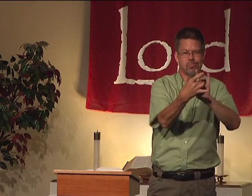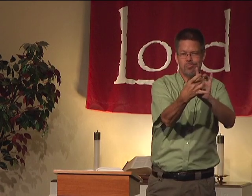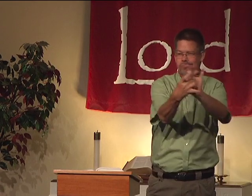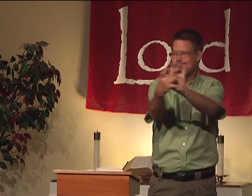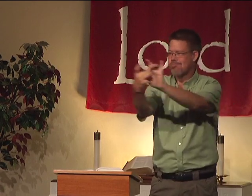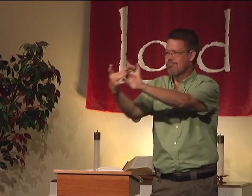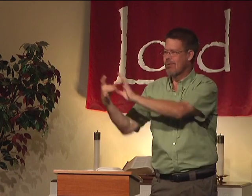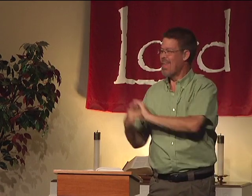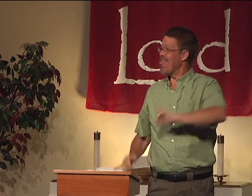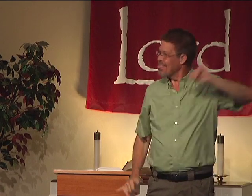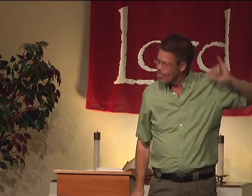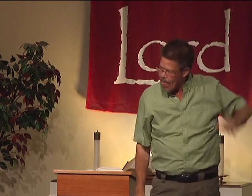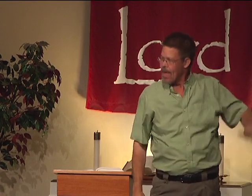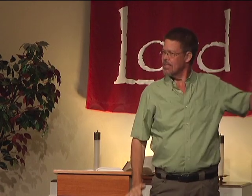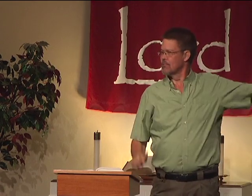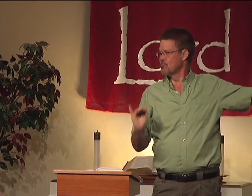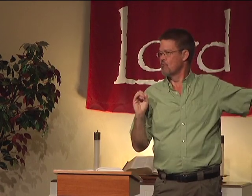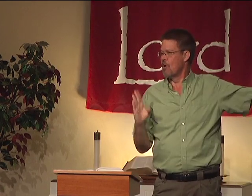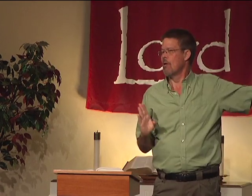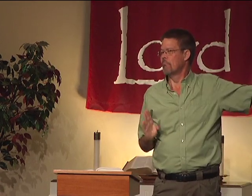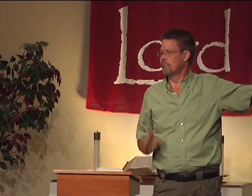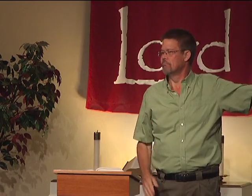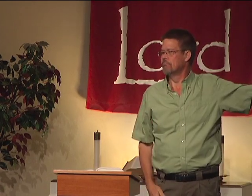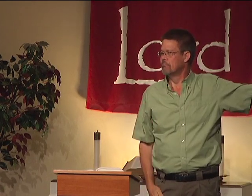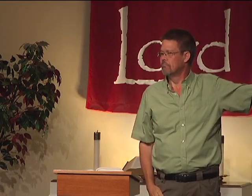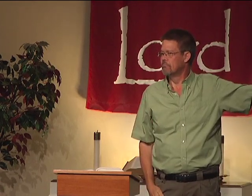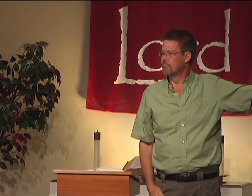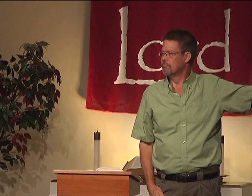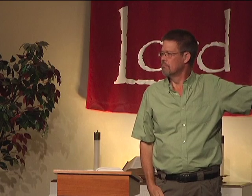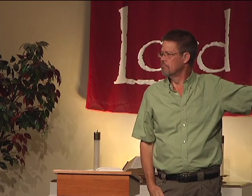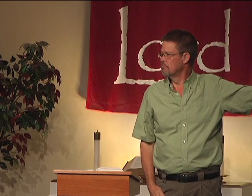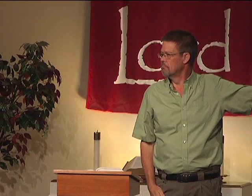to reach out to each one of us. That's the job of the Holy Spirit.